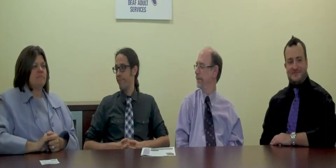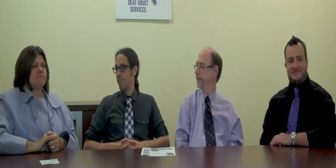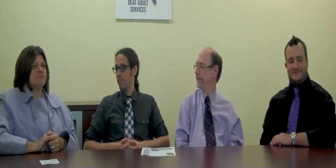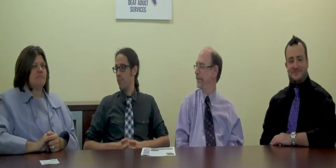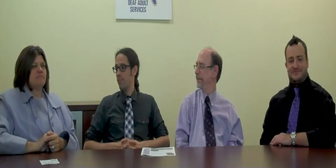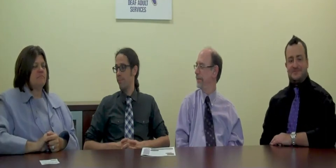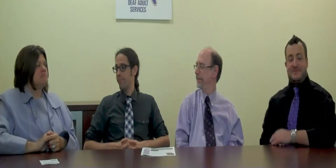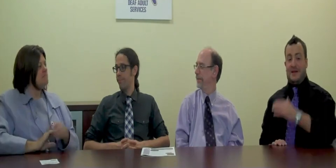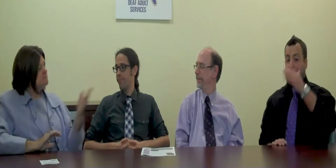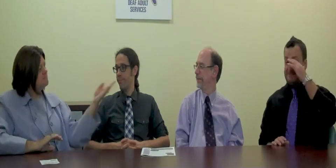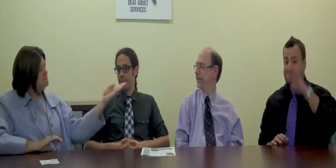the new system.